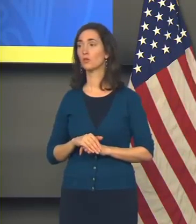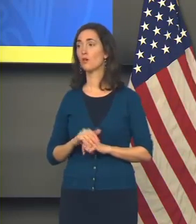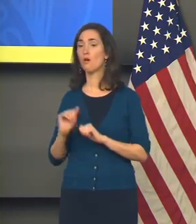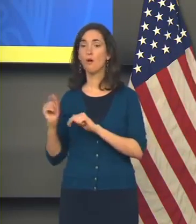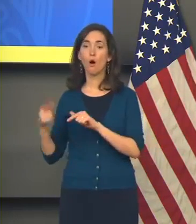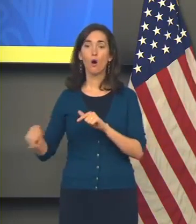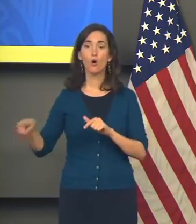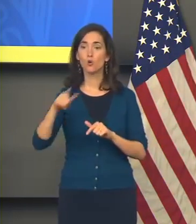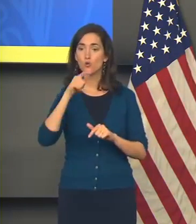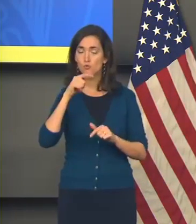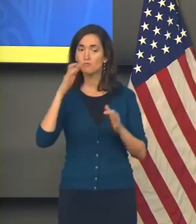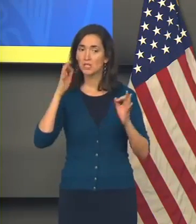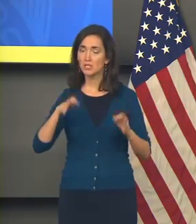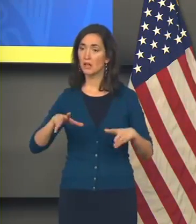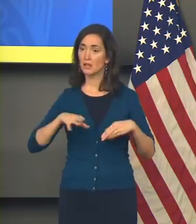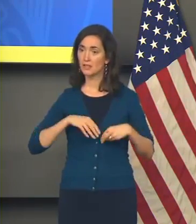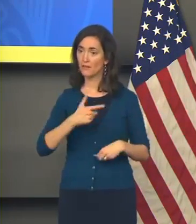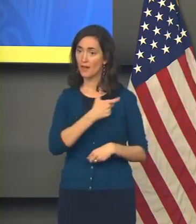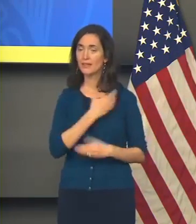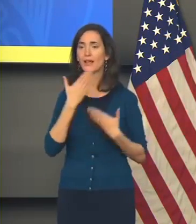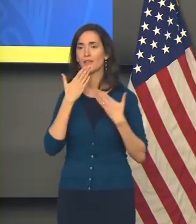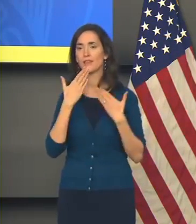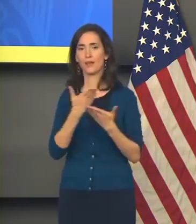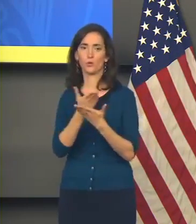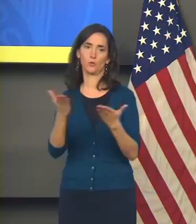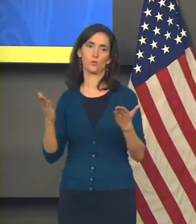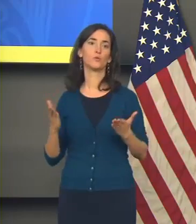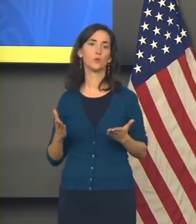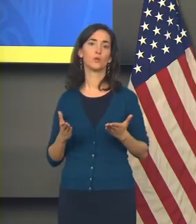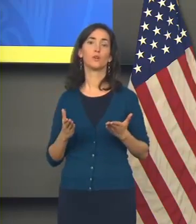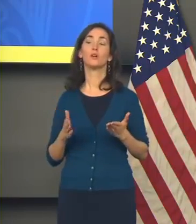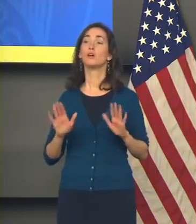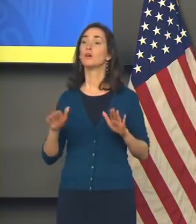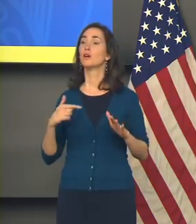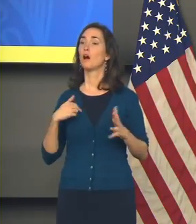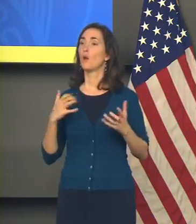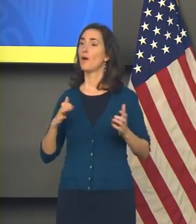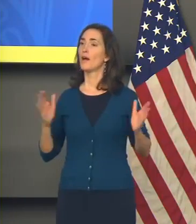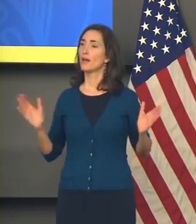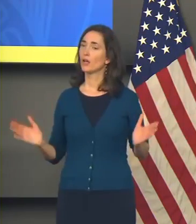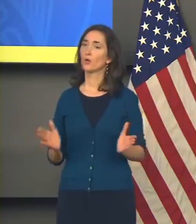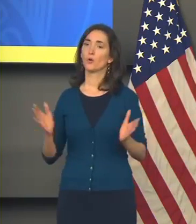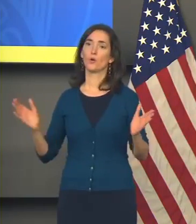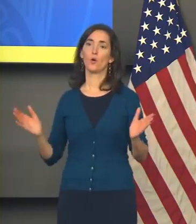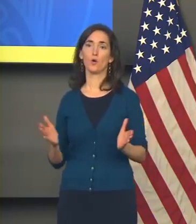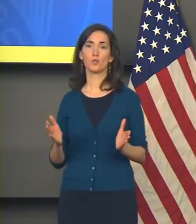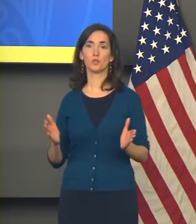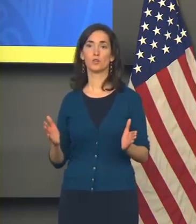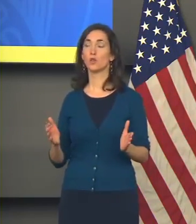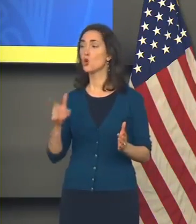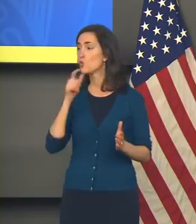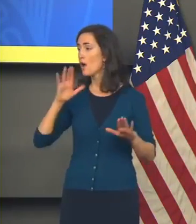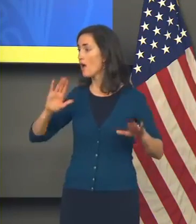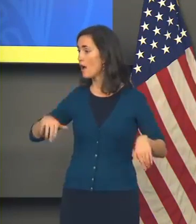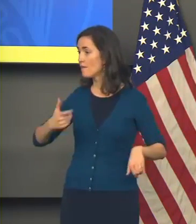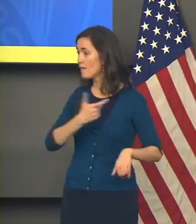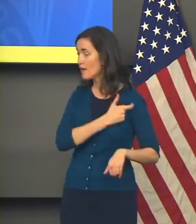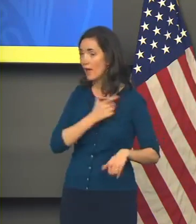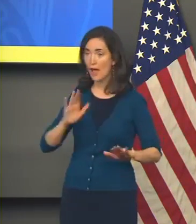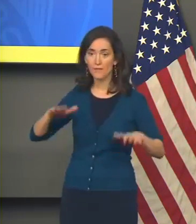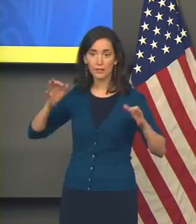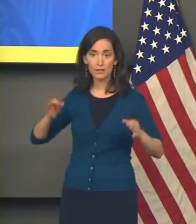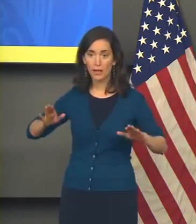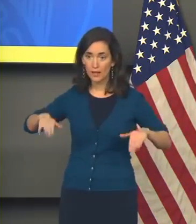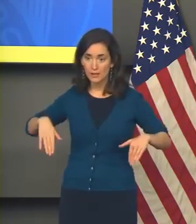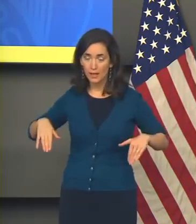all of those people who have decided to be vaccinated. And I want to encourage everyone who hasn't yet made that decision